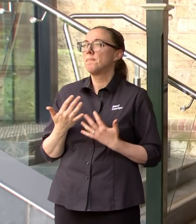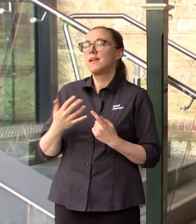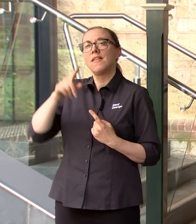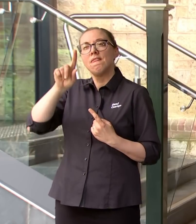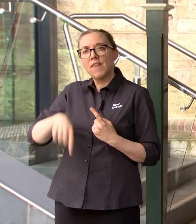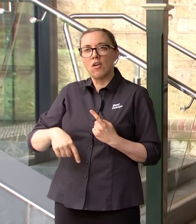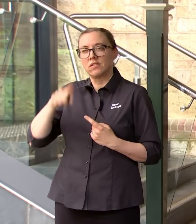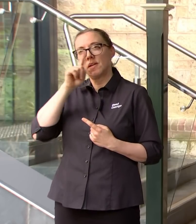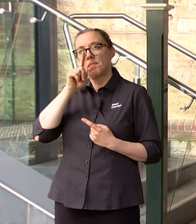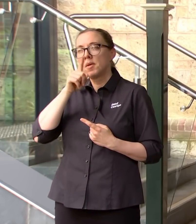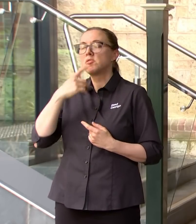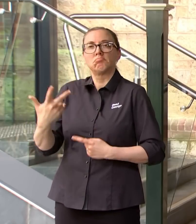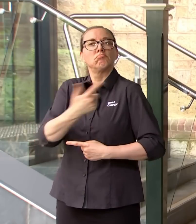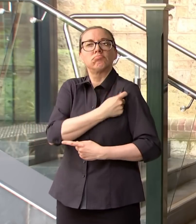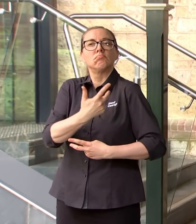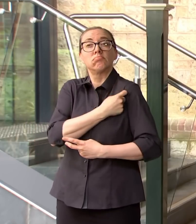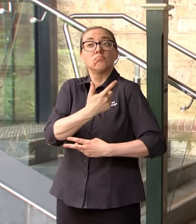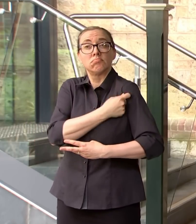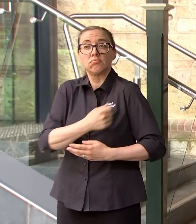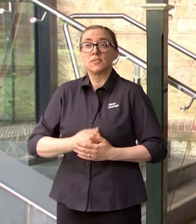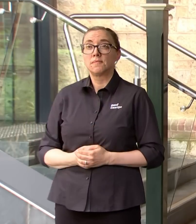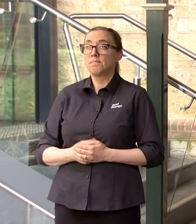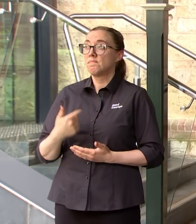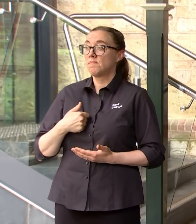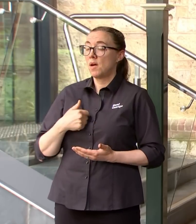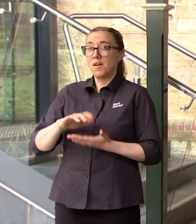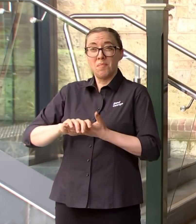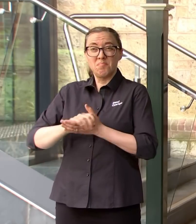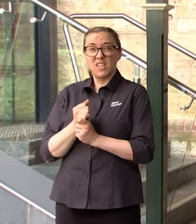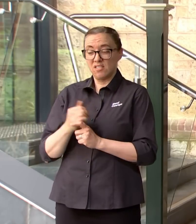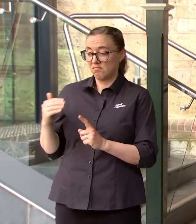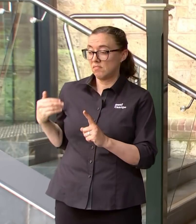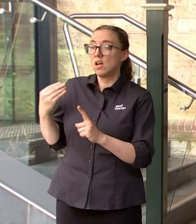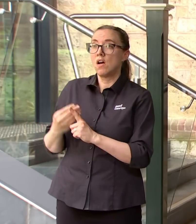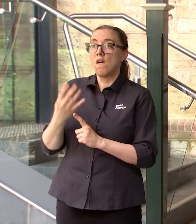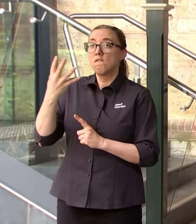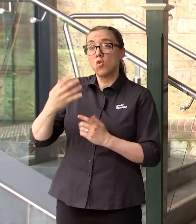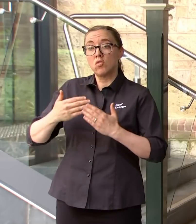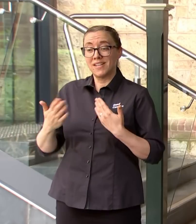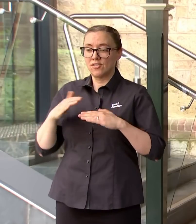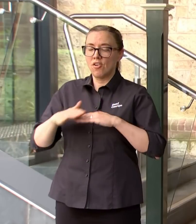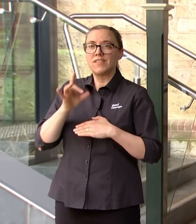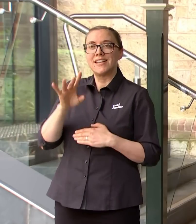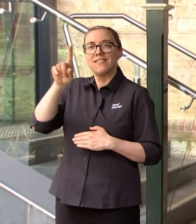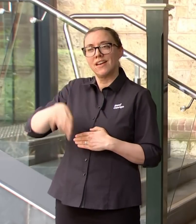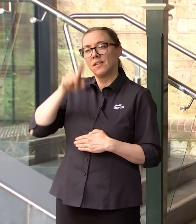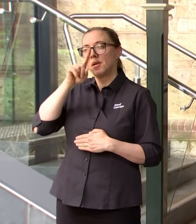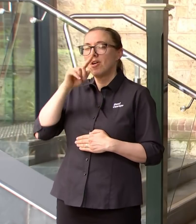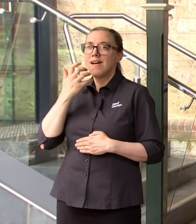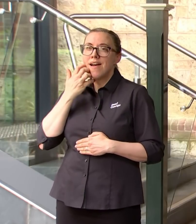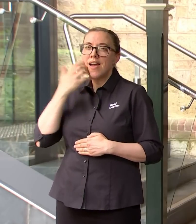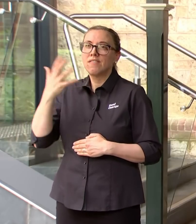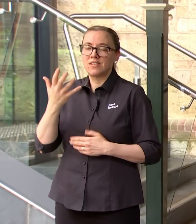we've surpassed 10 000 booster doses every day for the last four days I don't have those statistics for today but I'm happy to get them